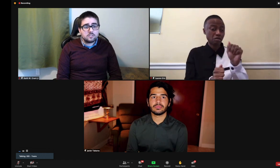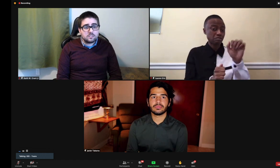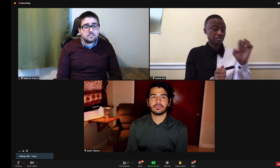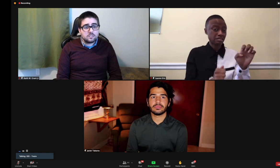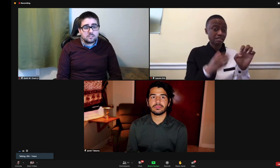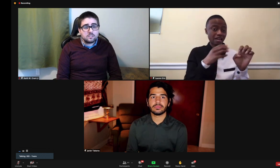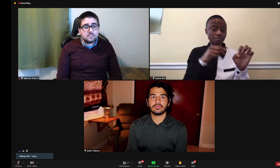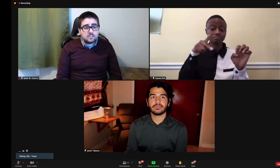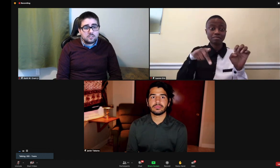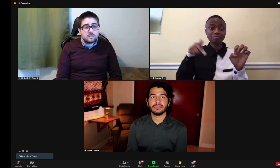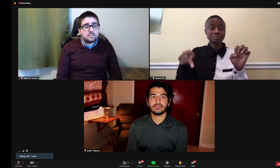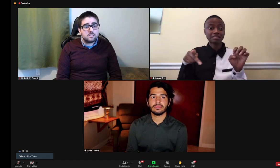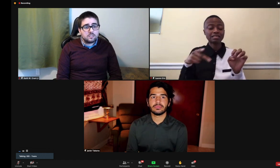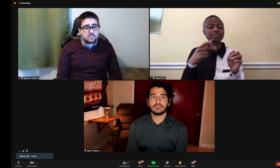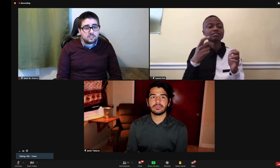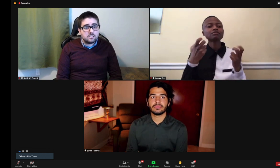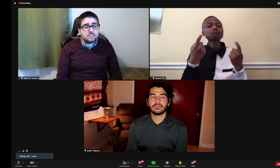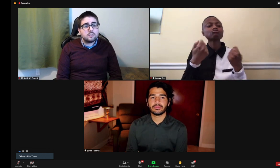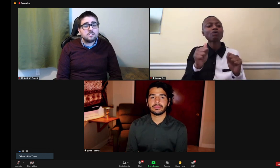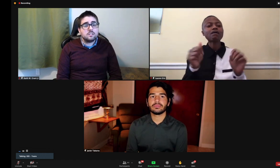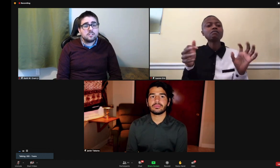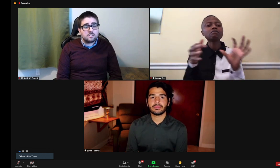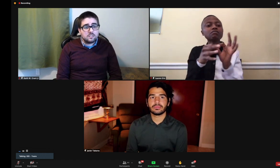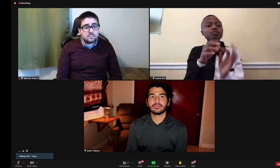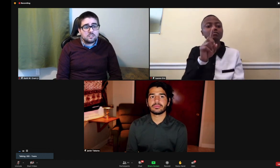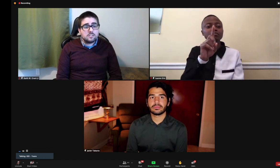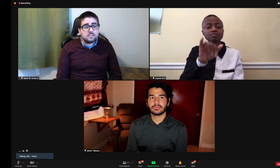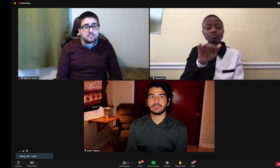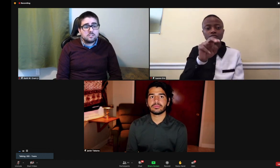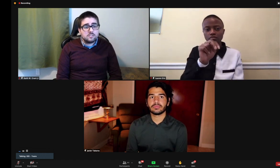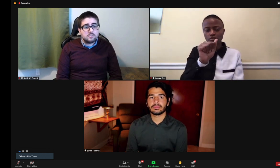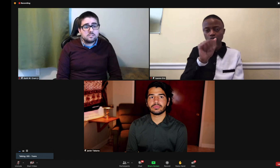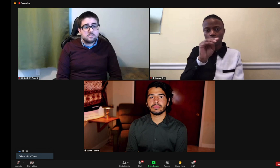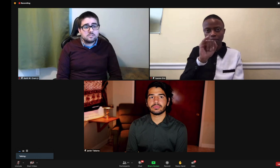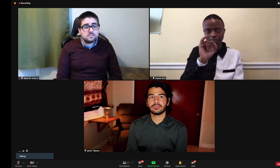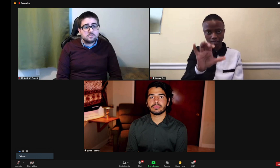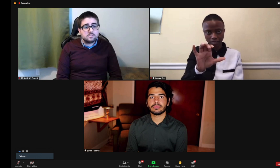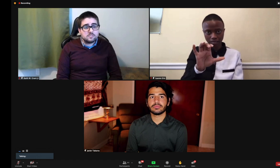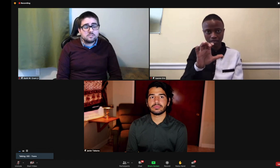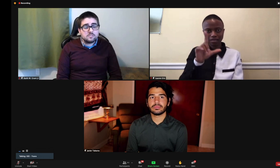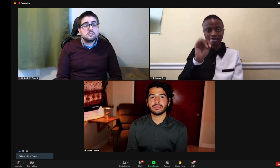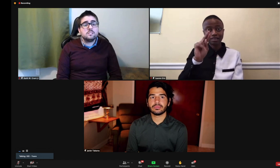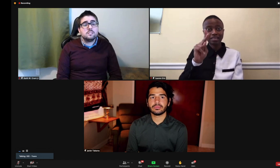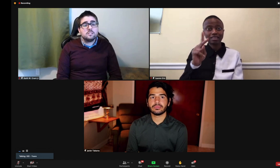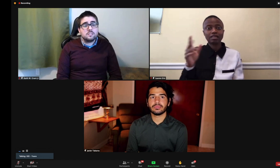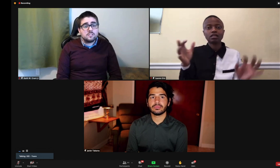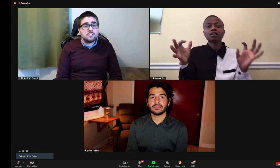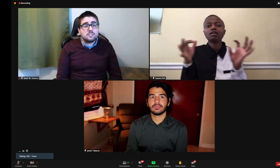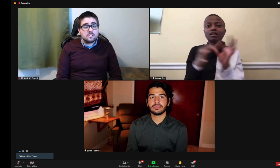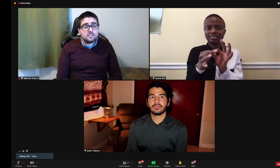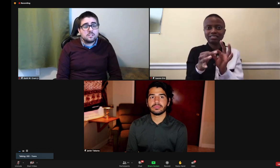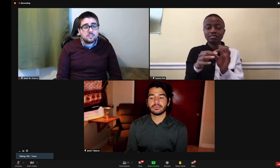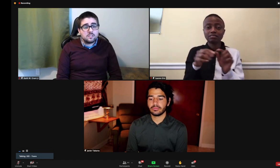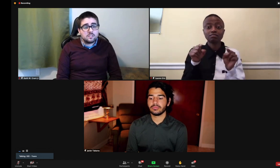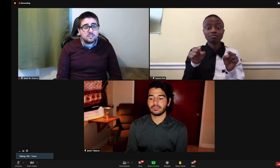if you work with Adobe After Effects and Premiere Pro, you can use Dynamic Link.